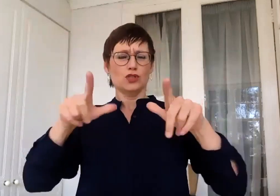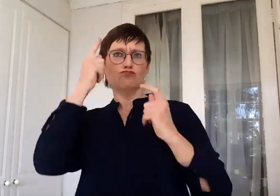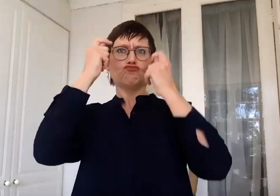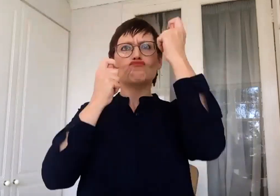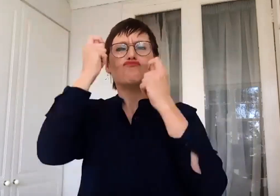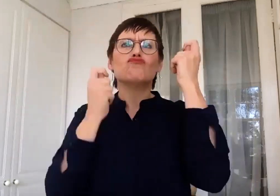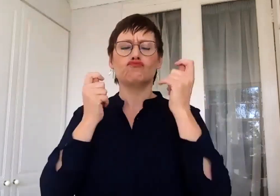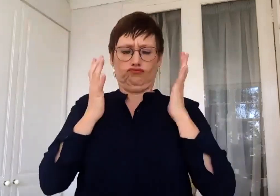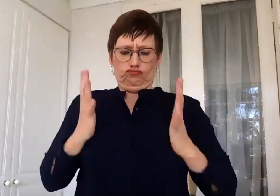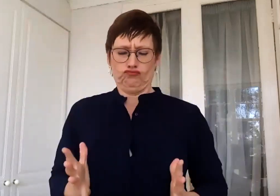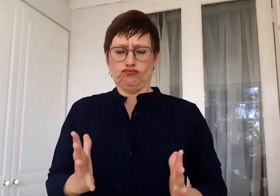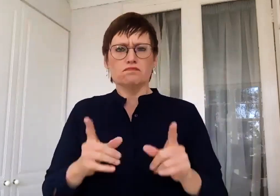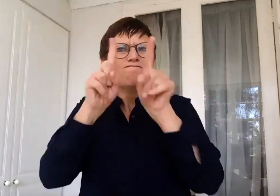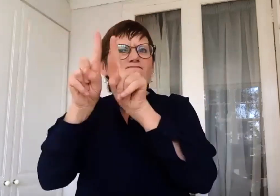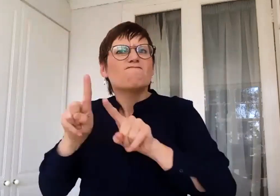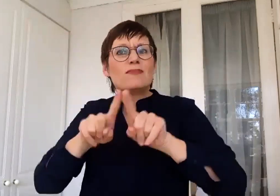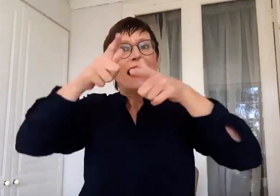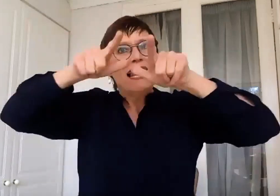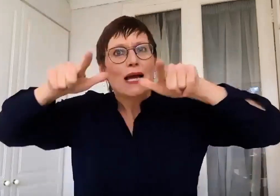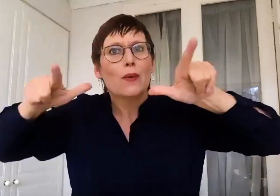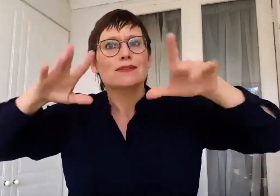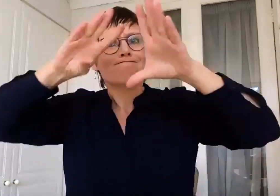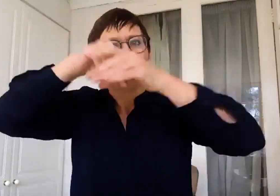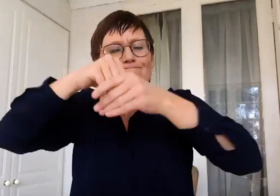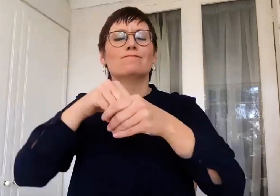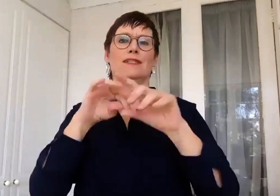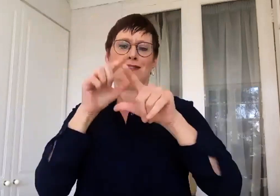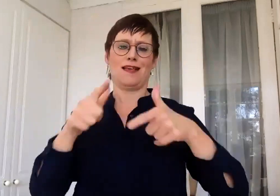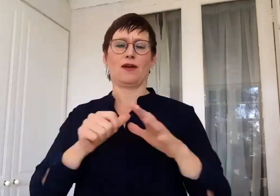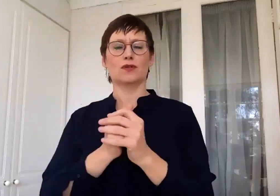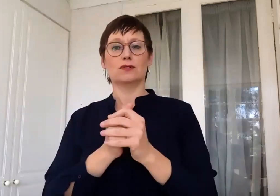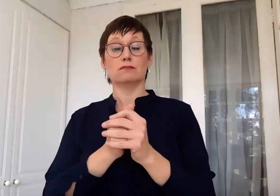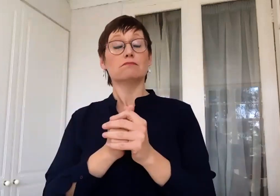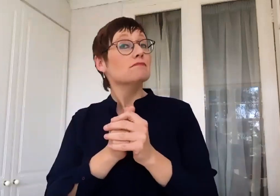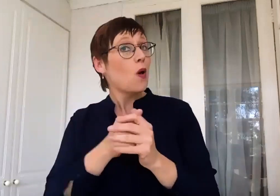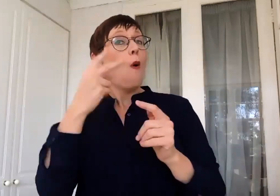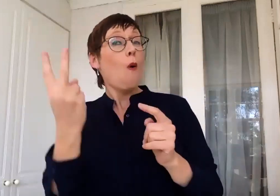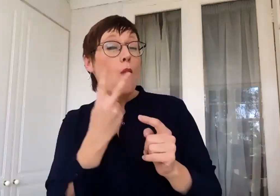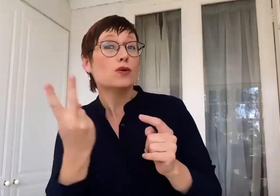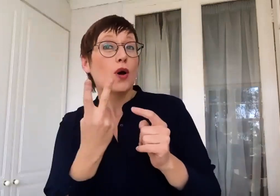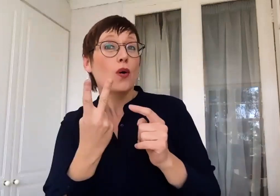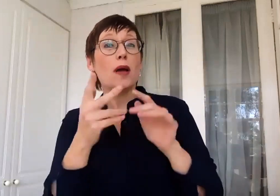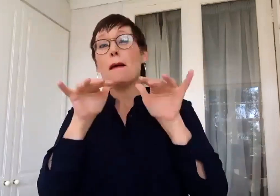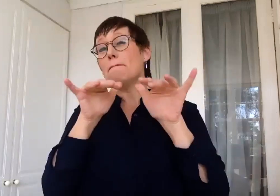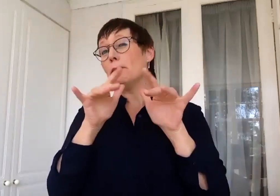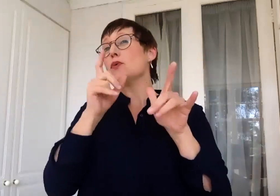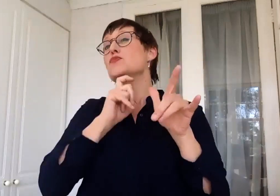-verbal cues that assist in the understanding of the language of the deaf. Then there are the differences in how people use sign language,